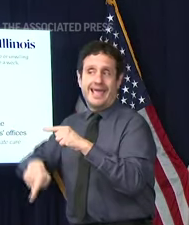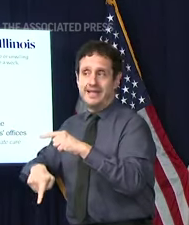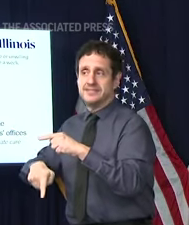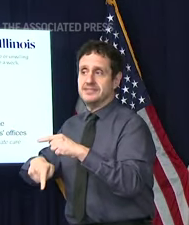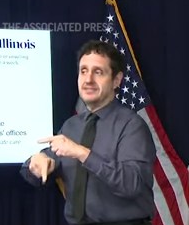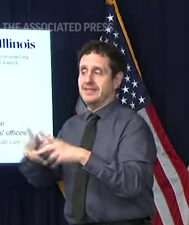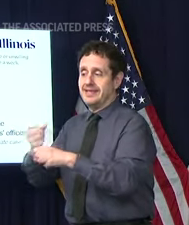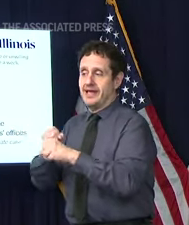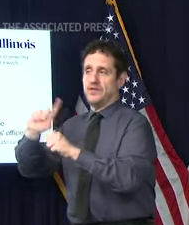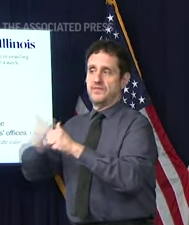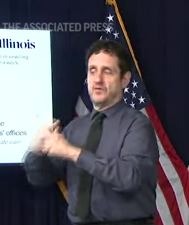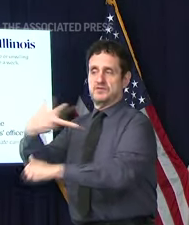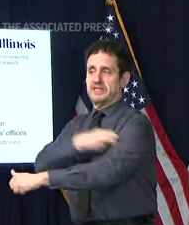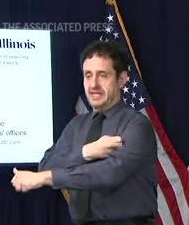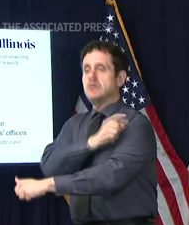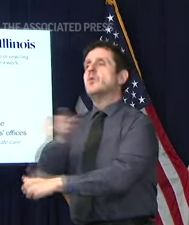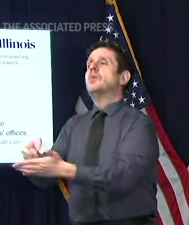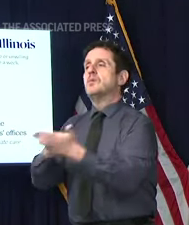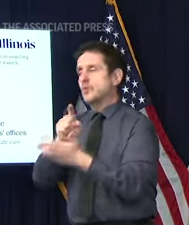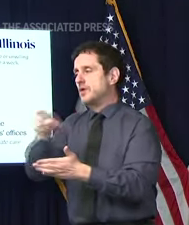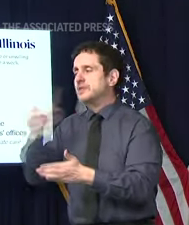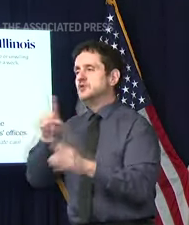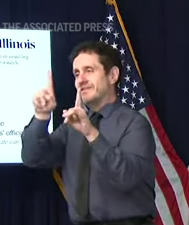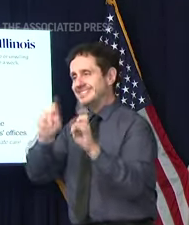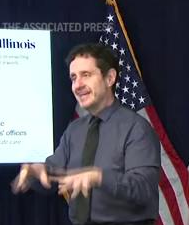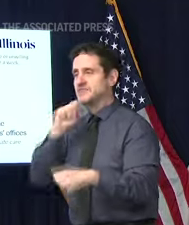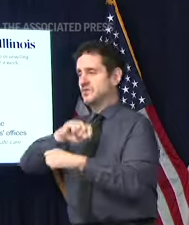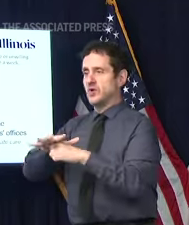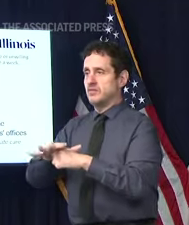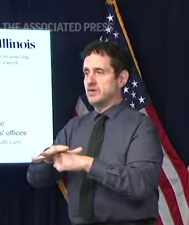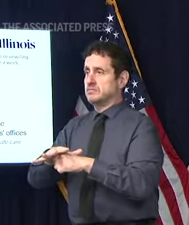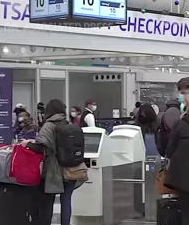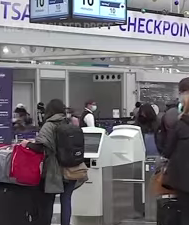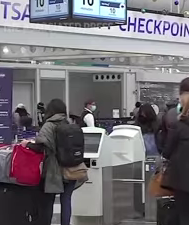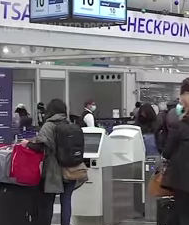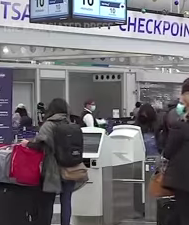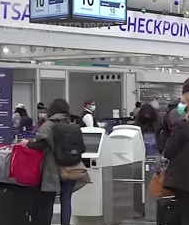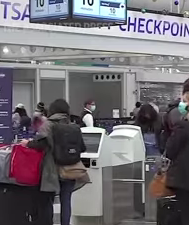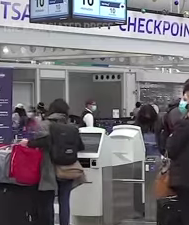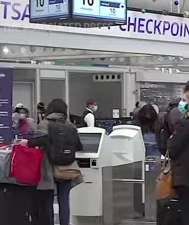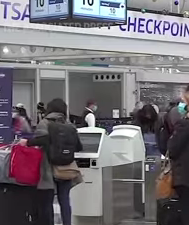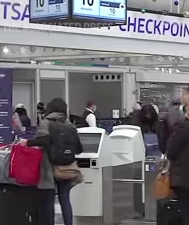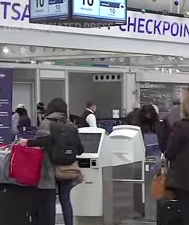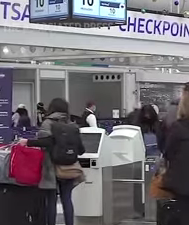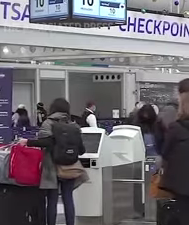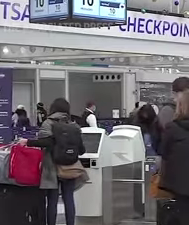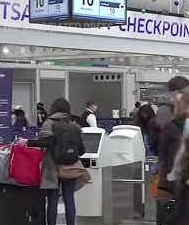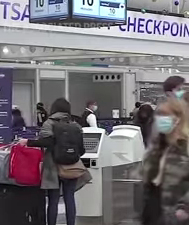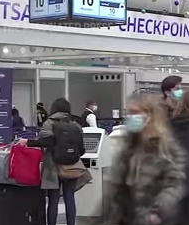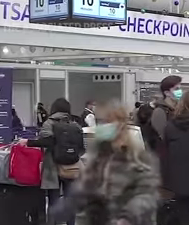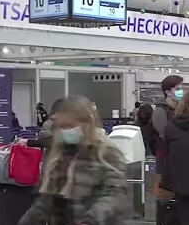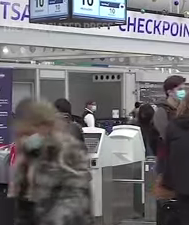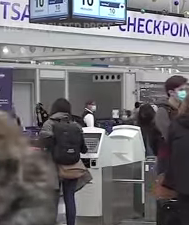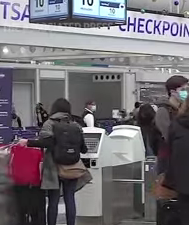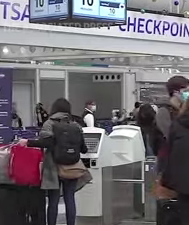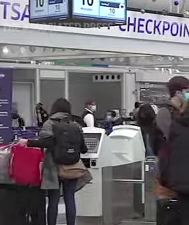will be required to get tested for COVID-19 at least once a week. Illinois will join several other states